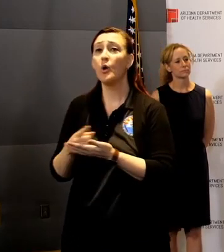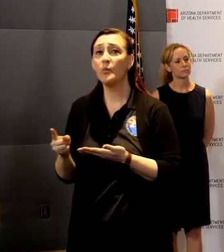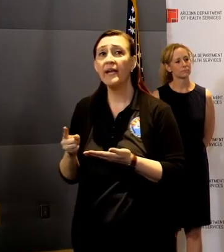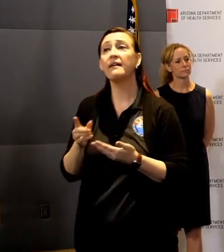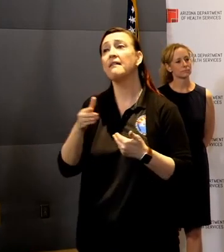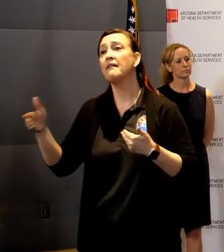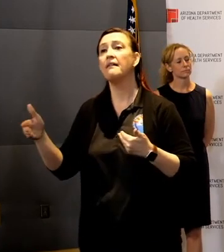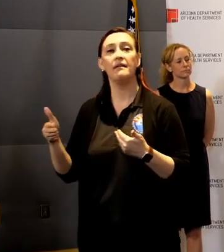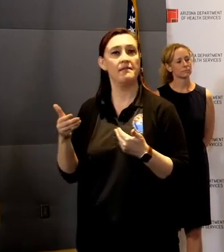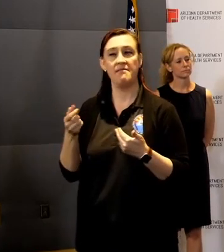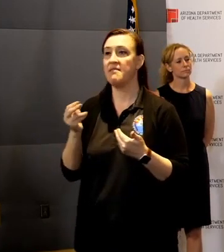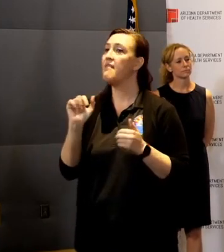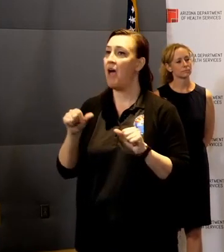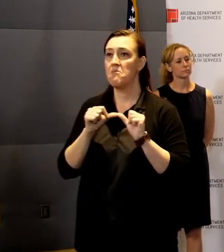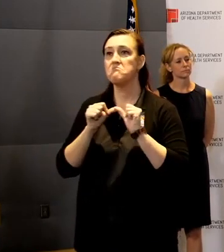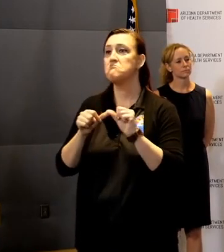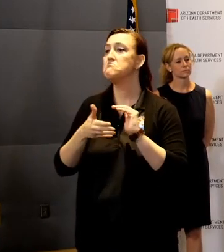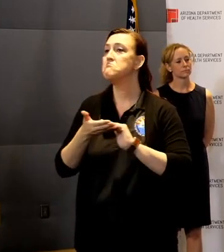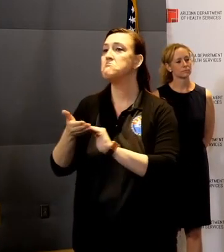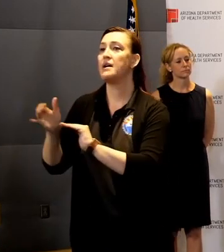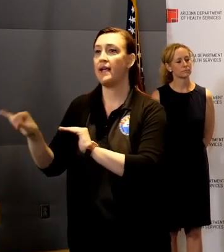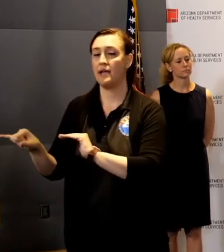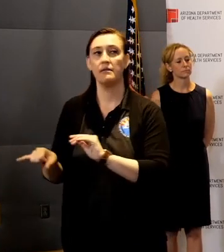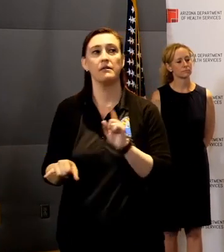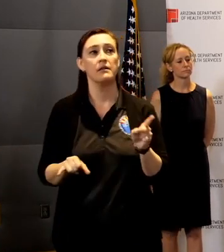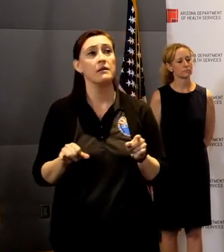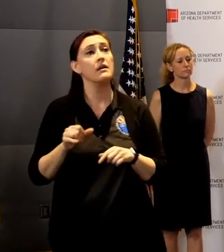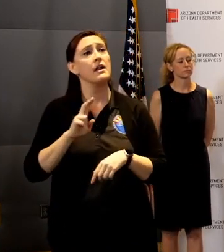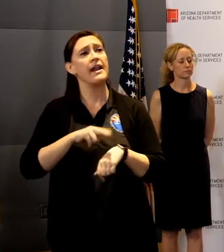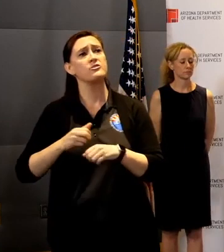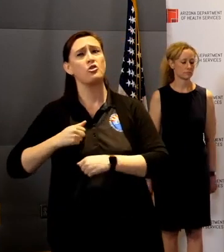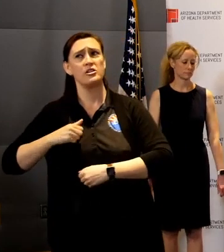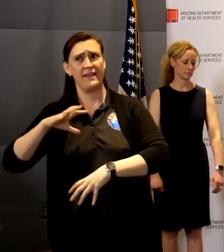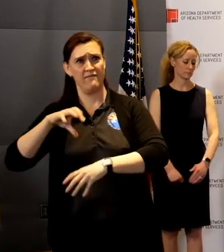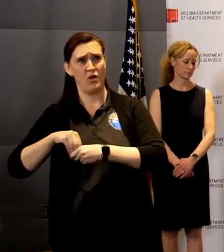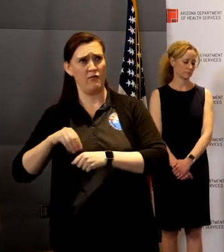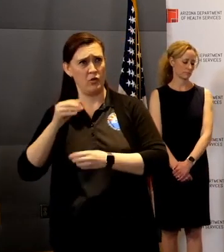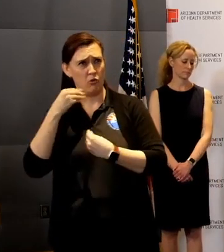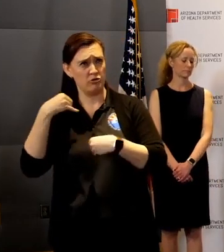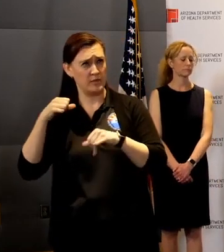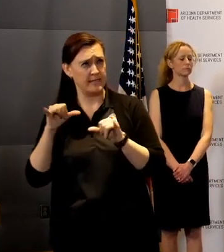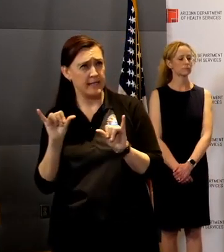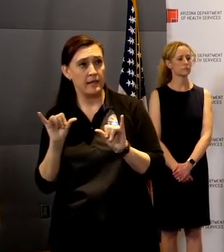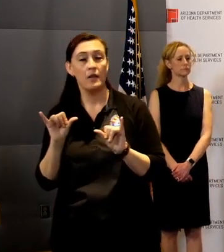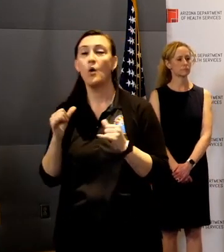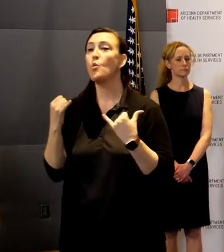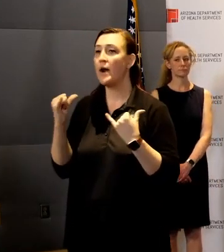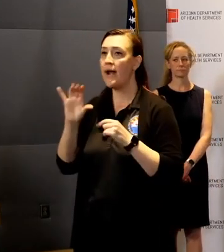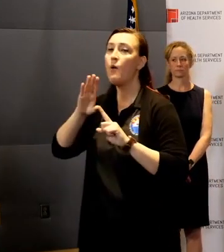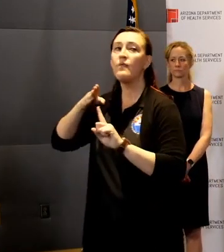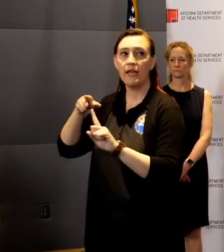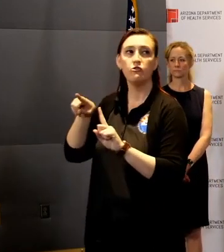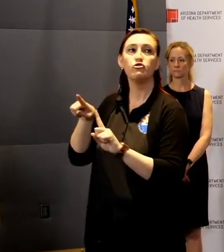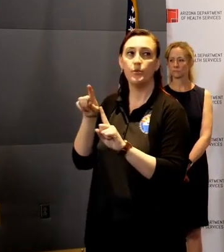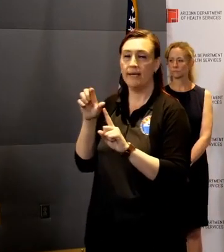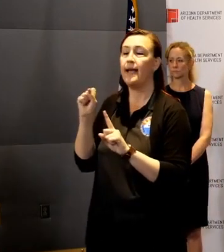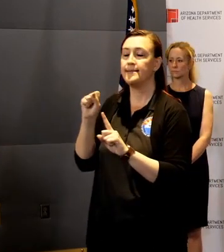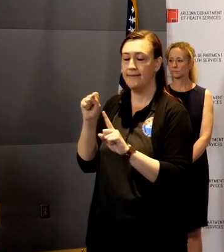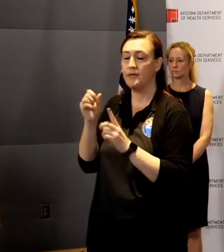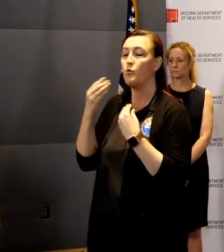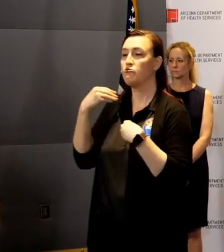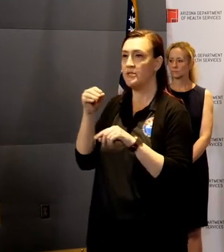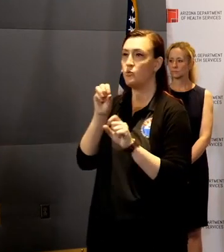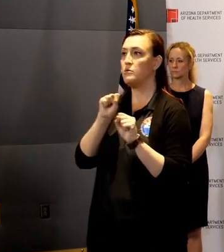enforcement? Will they be involved in law enforcement? The guard right now is involved in replenishing our grocery stores. Nicole?